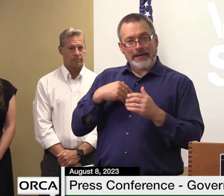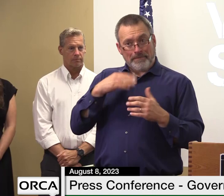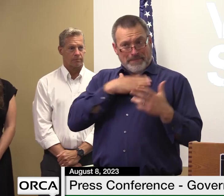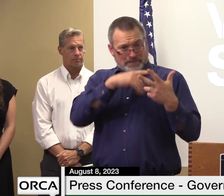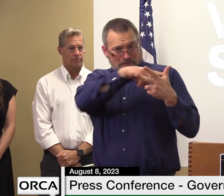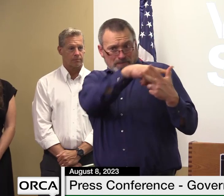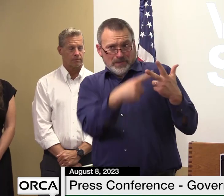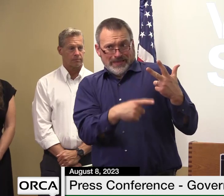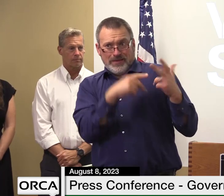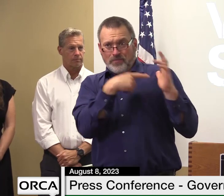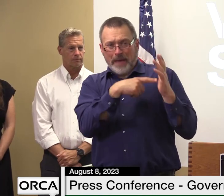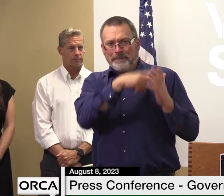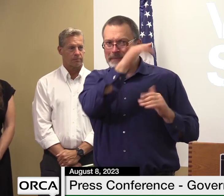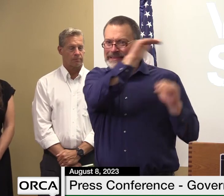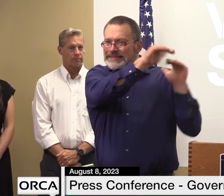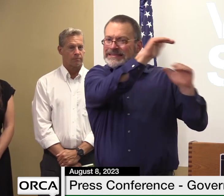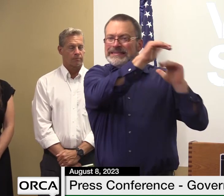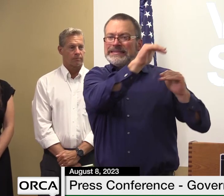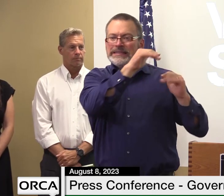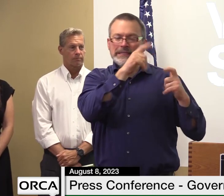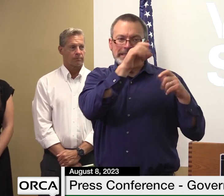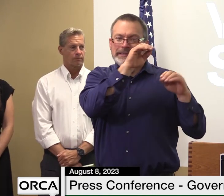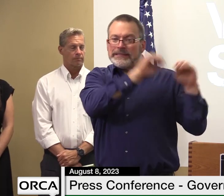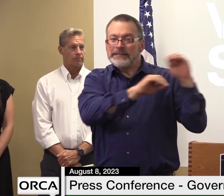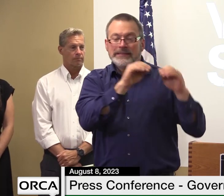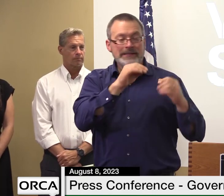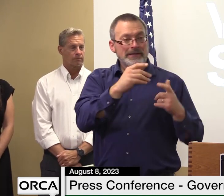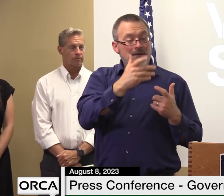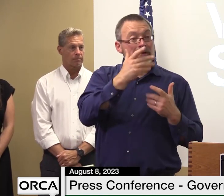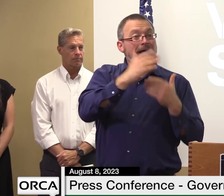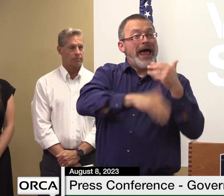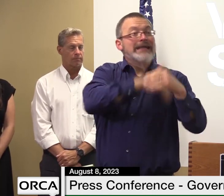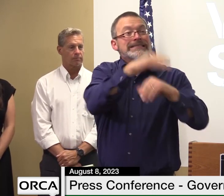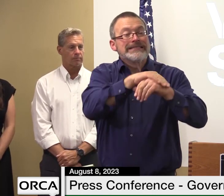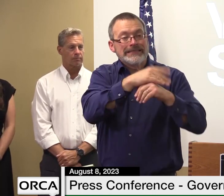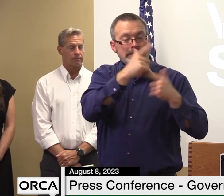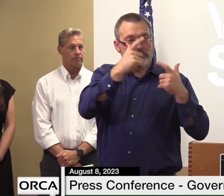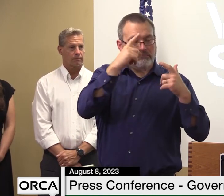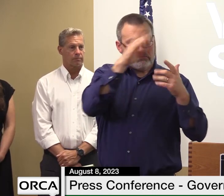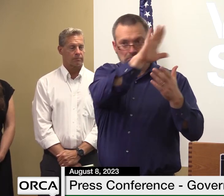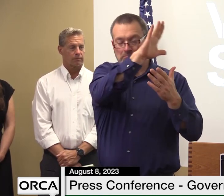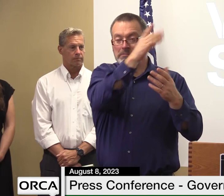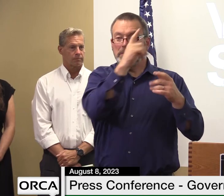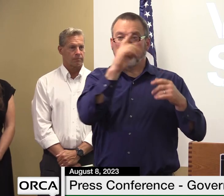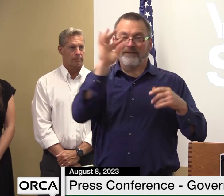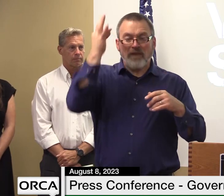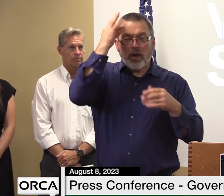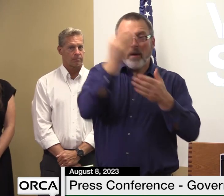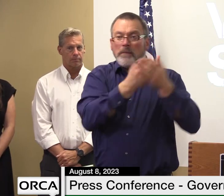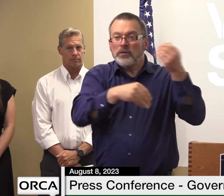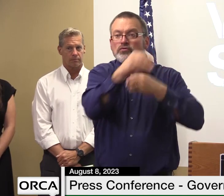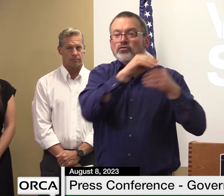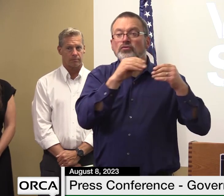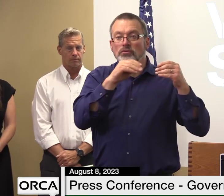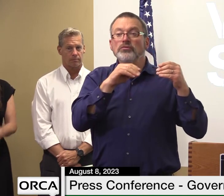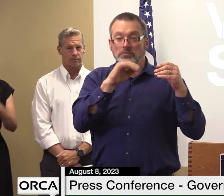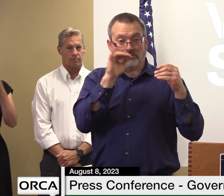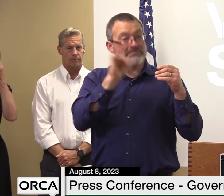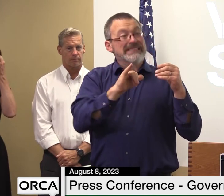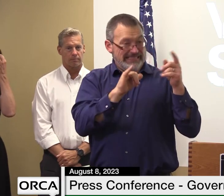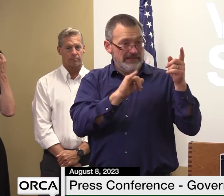to receive and obtain um another capital expenditure uh out of the congress